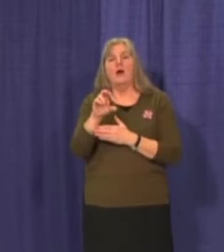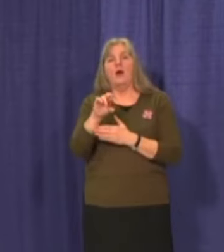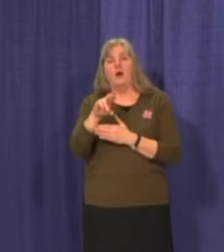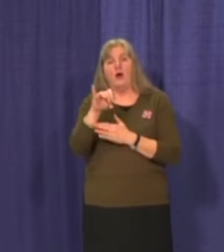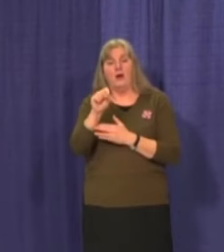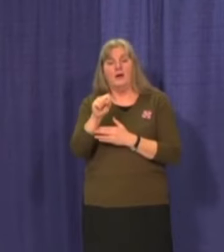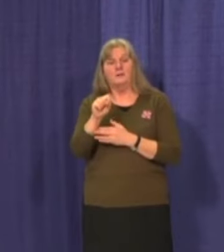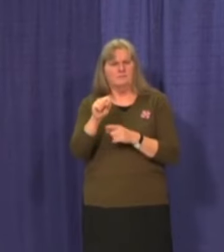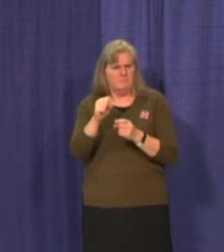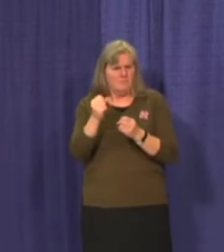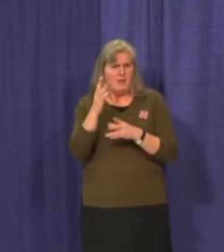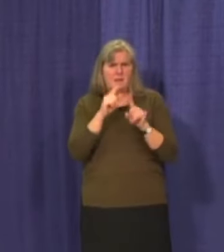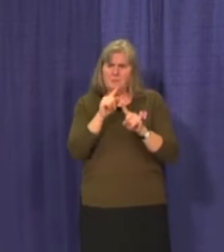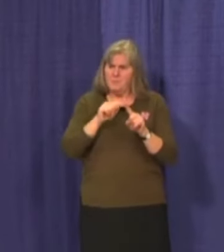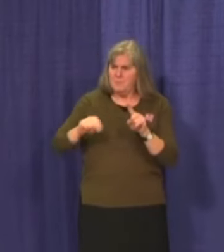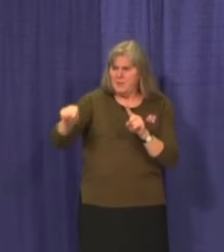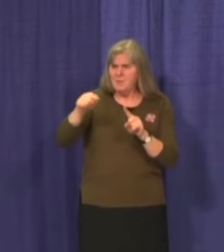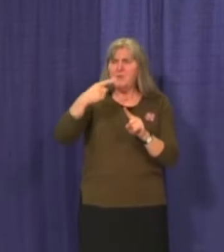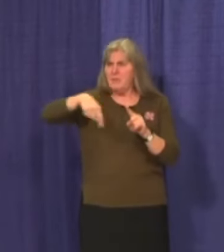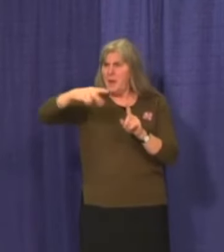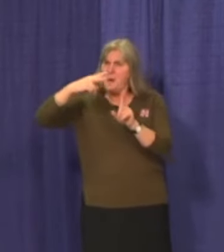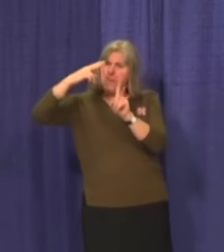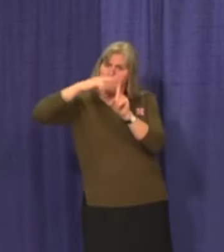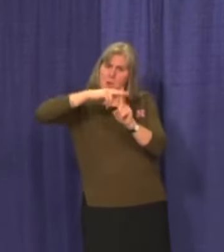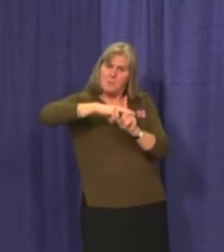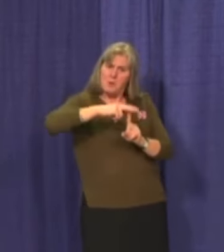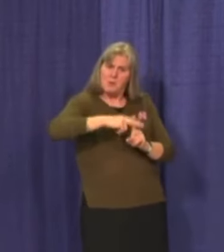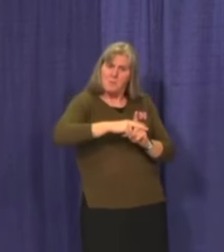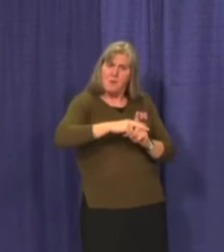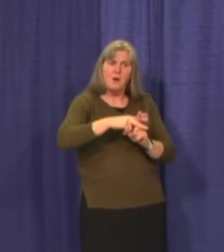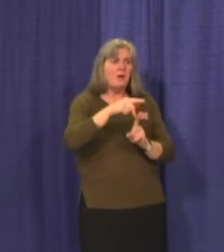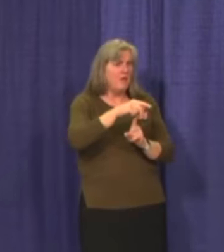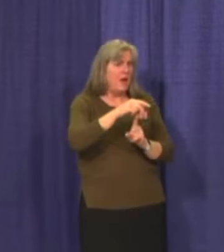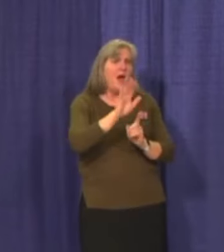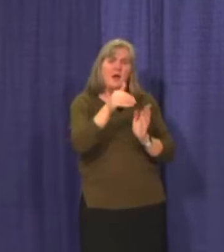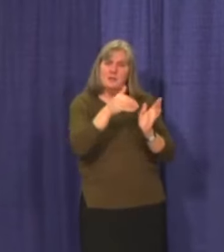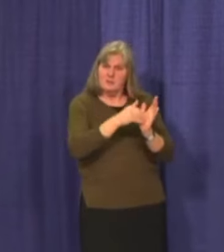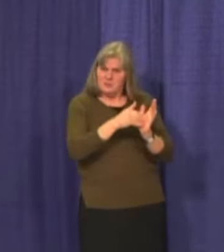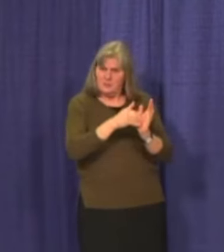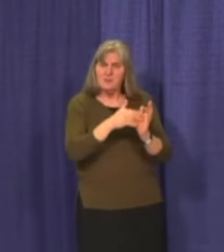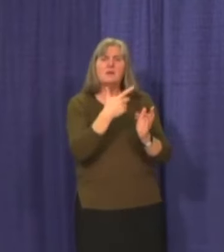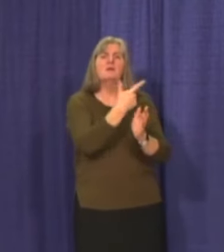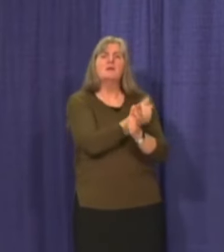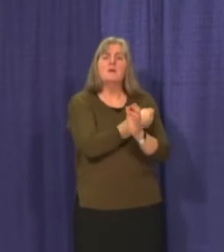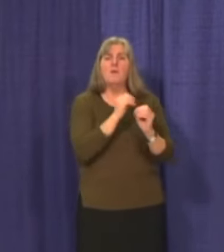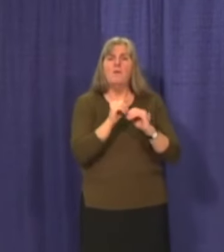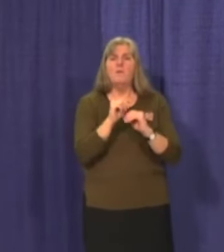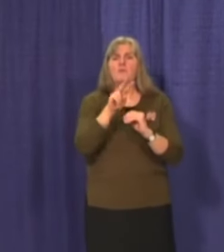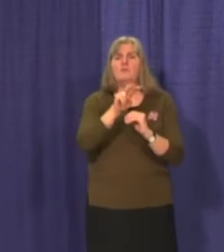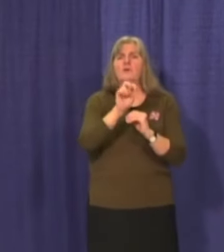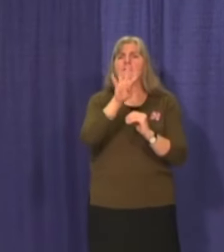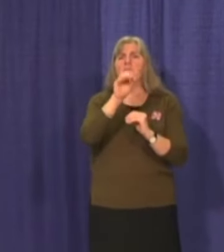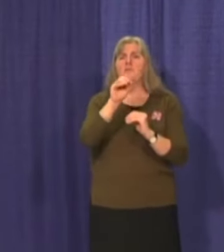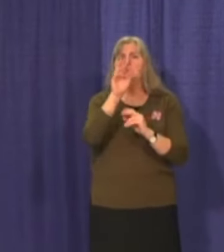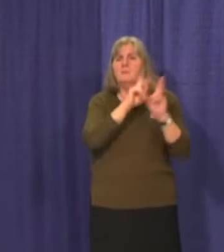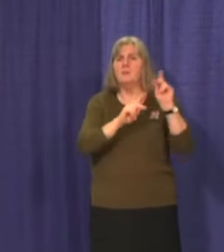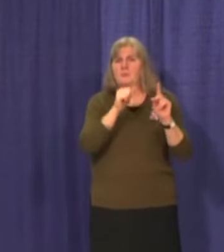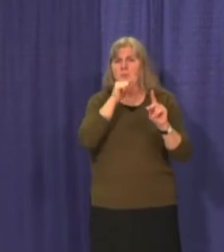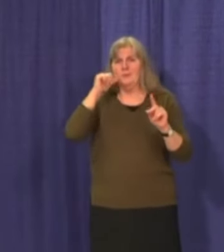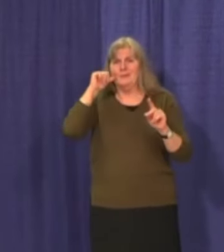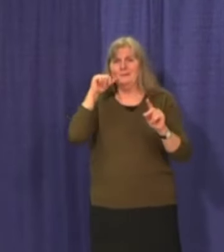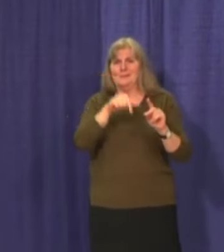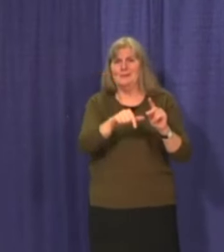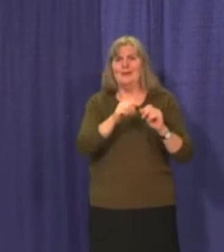Thanks to the many people who booked appointments, the clinic was also able to immunize more than 240 people yesterday.